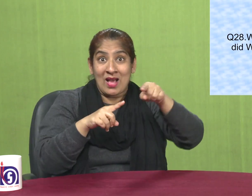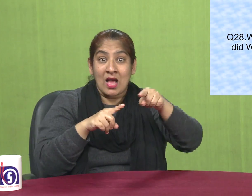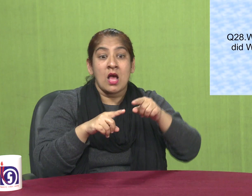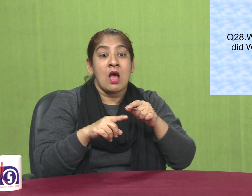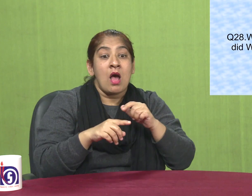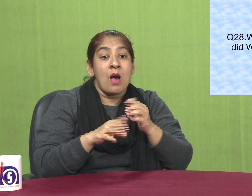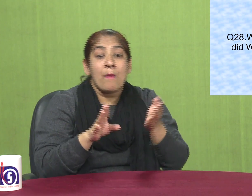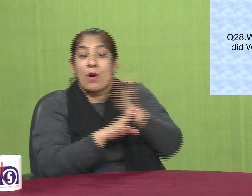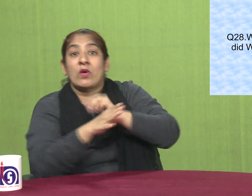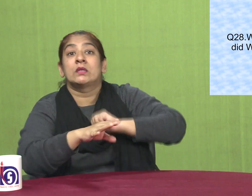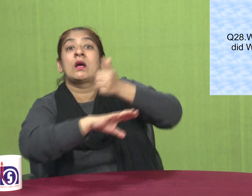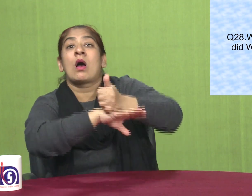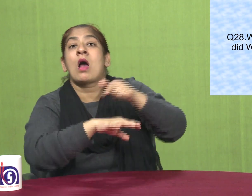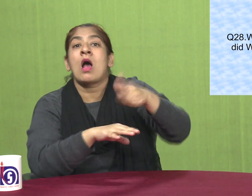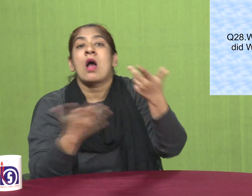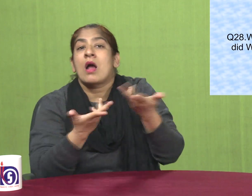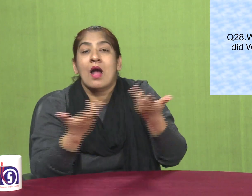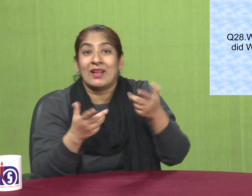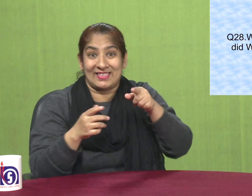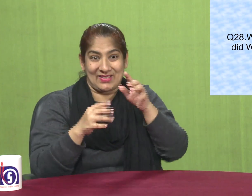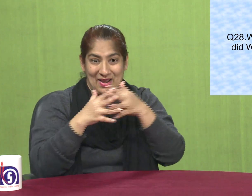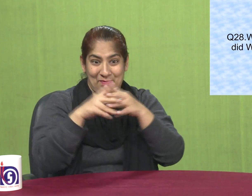organization did WTO